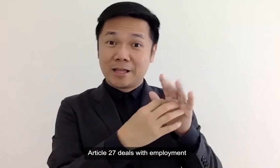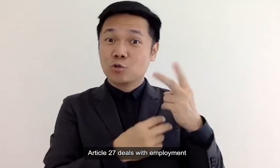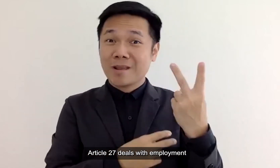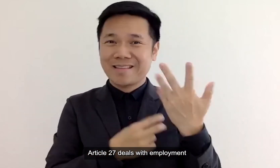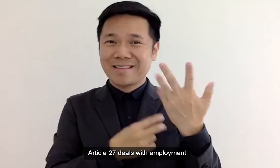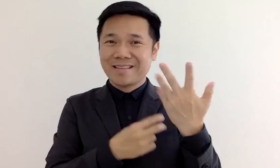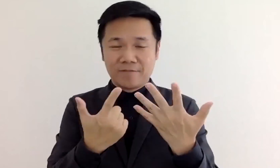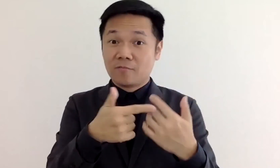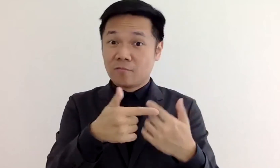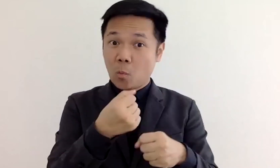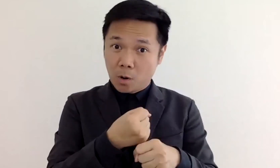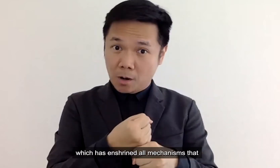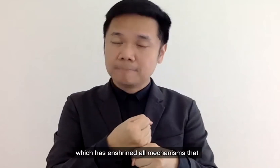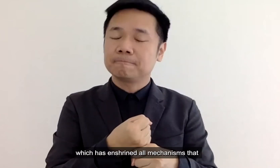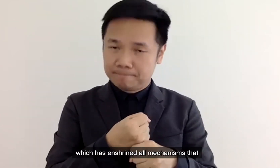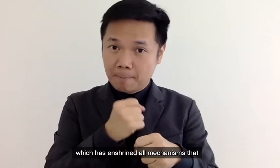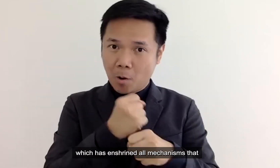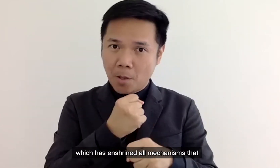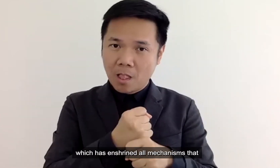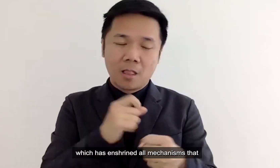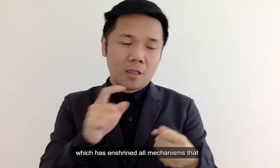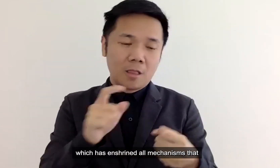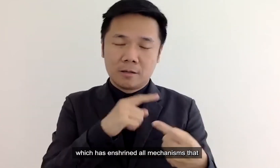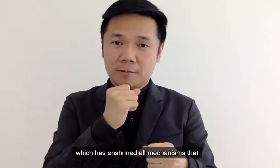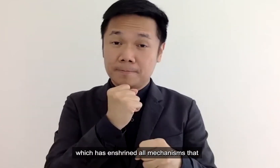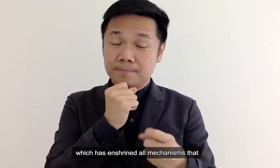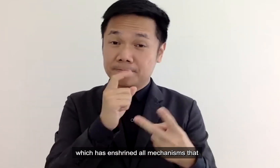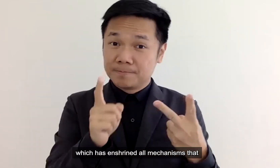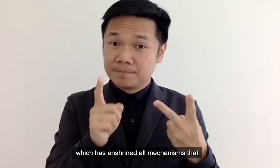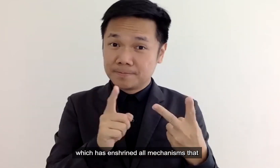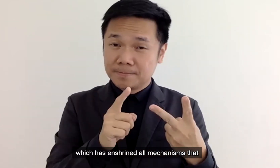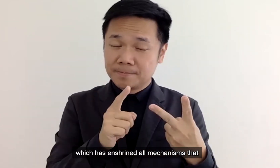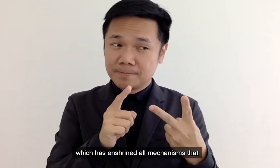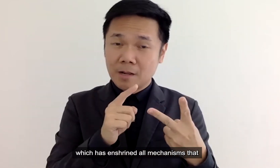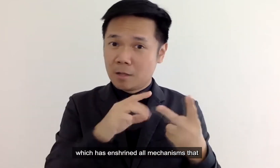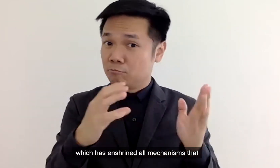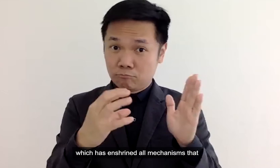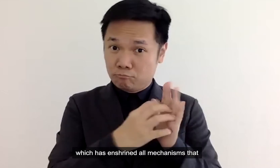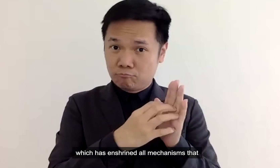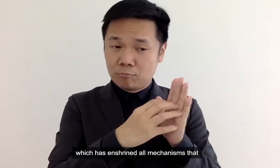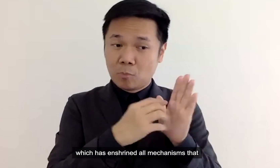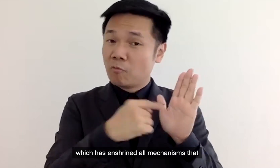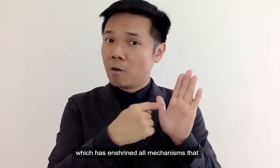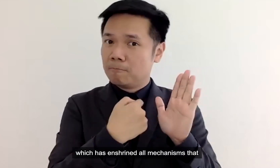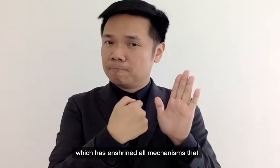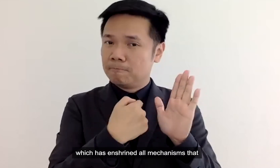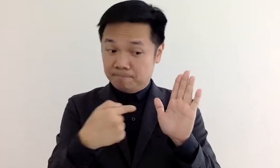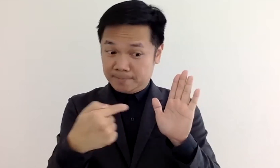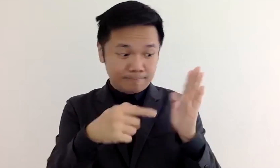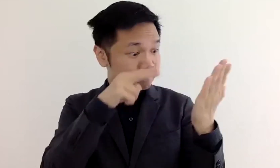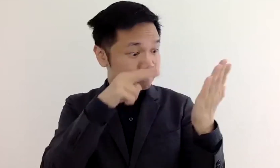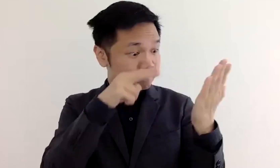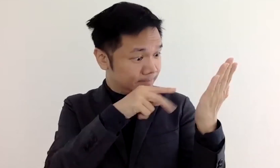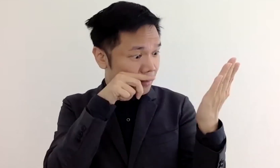with employment uh which has uh ensured uh all mechanisms uh that